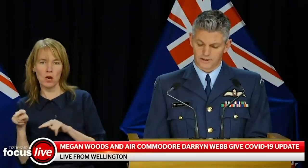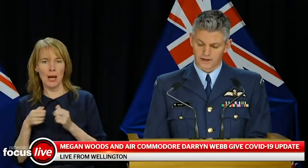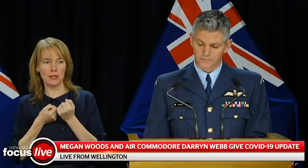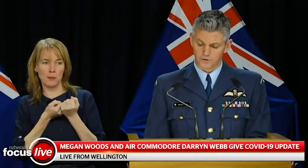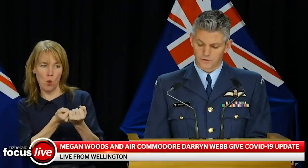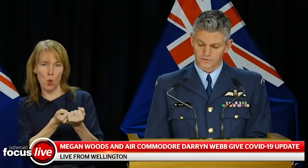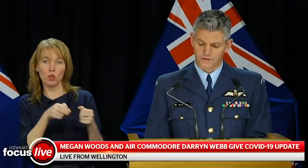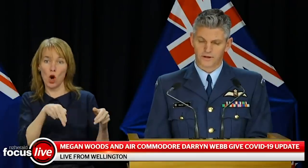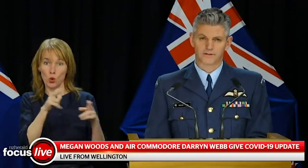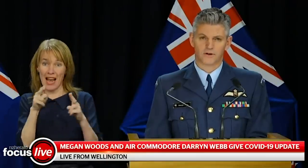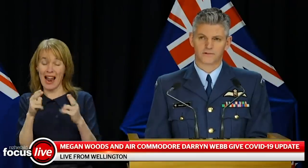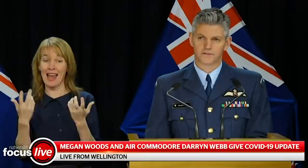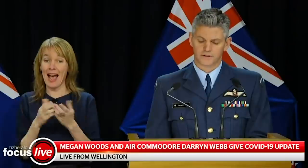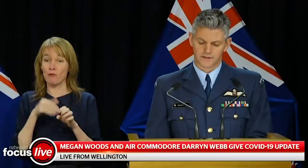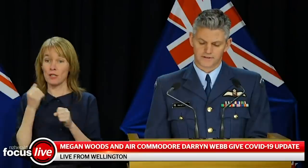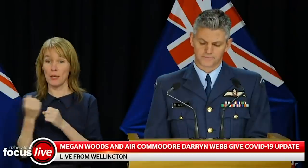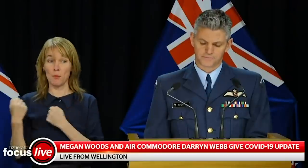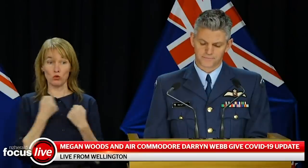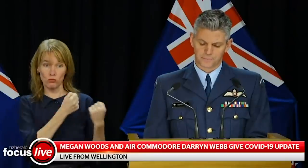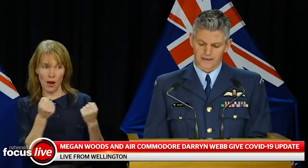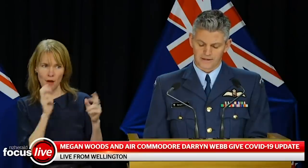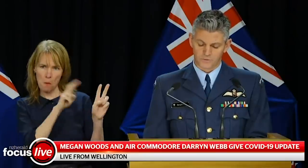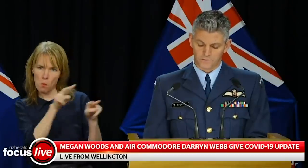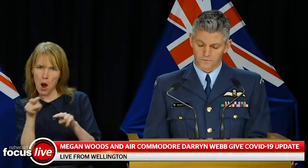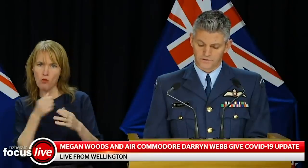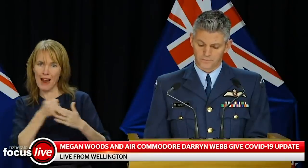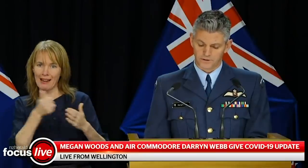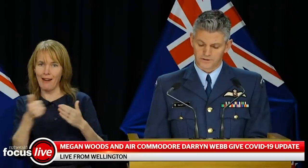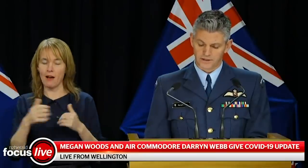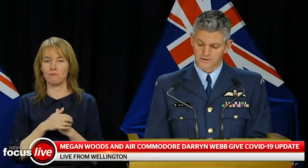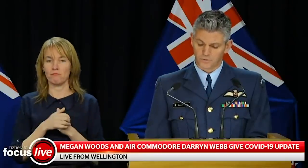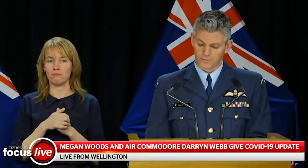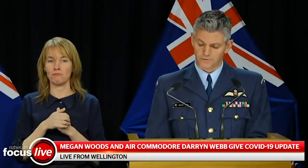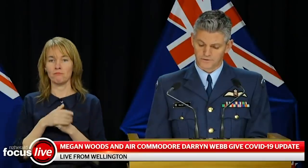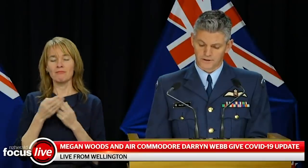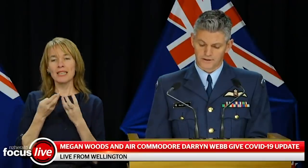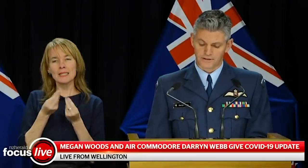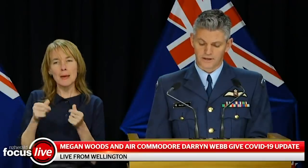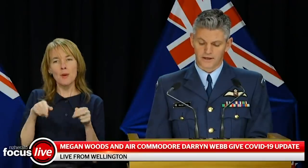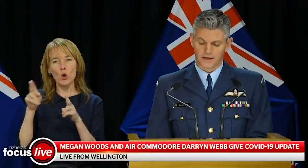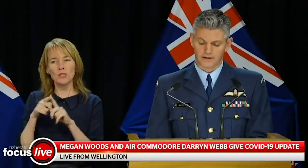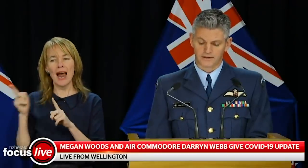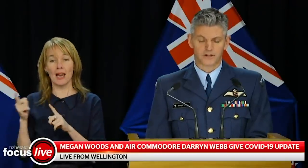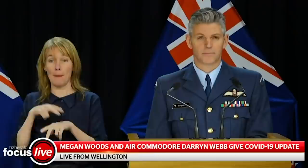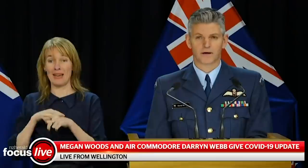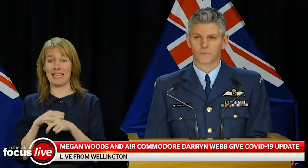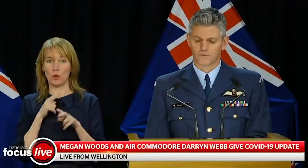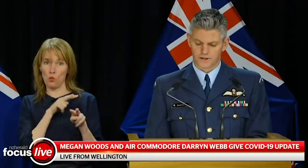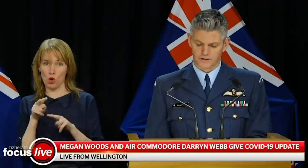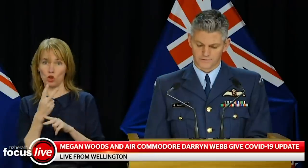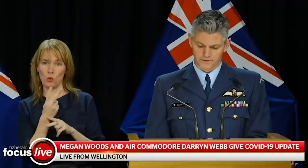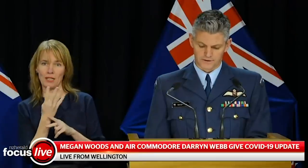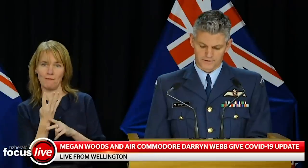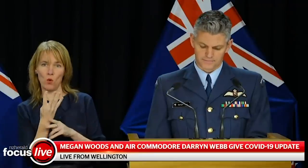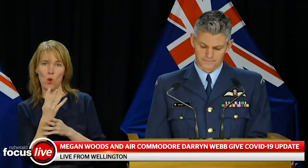quarantine, with dedicated patrols assigned to facilities, and a 24-7 presence at a small number of facilities, and the Jet Park